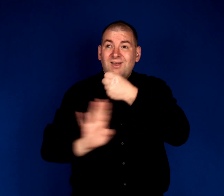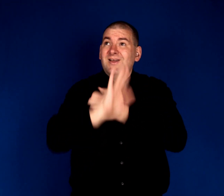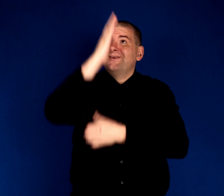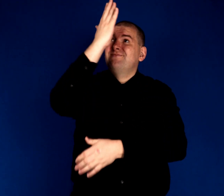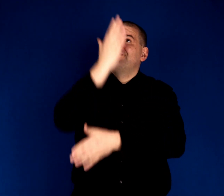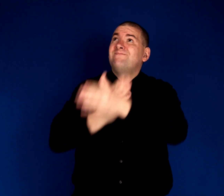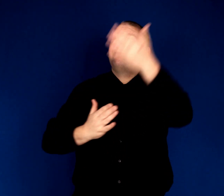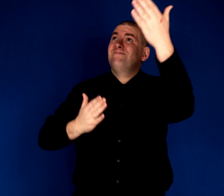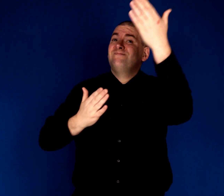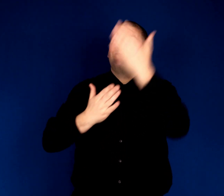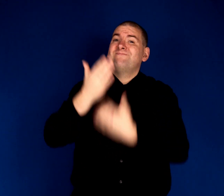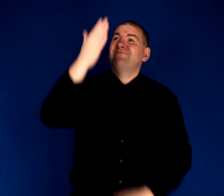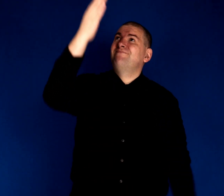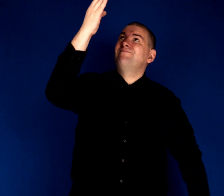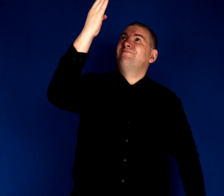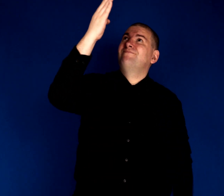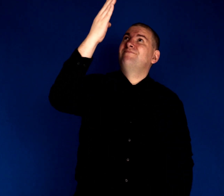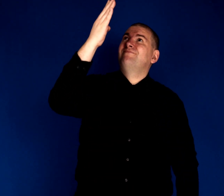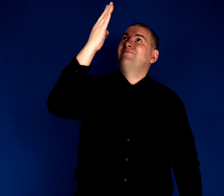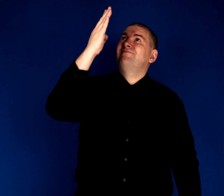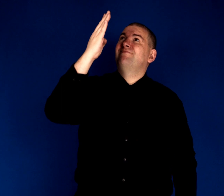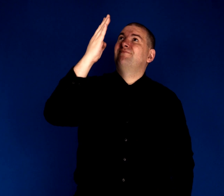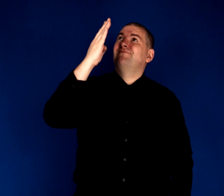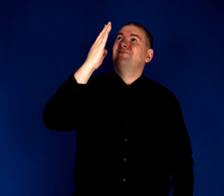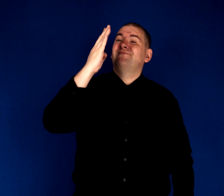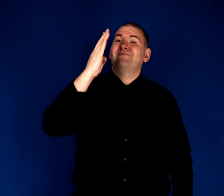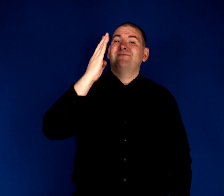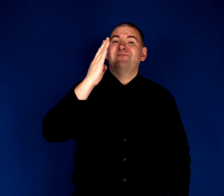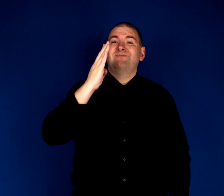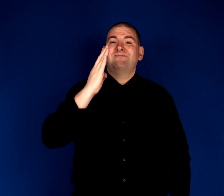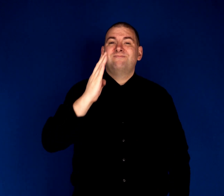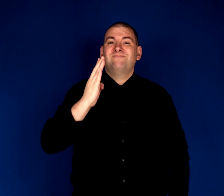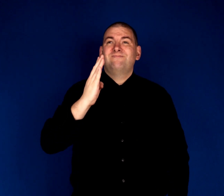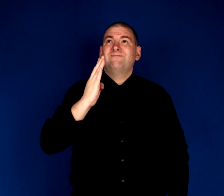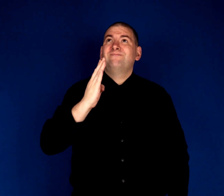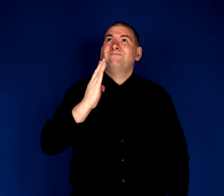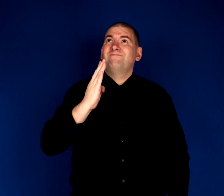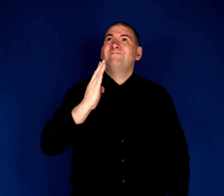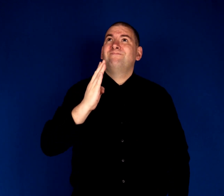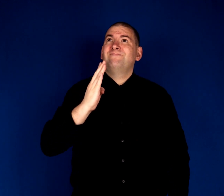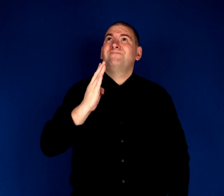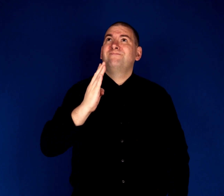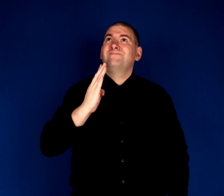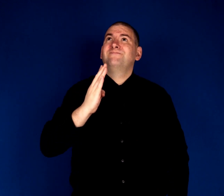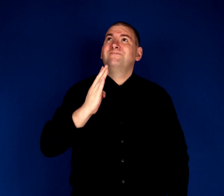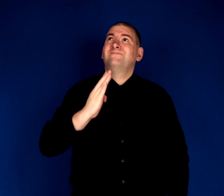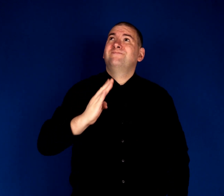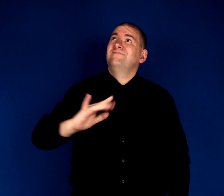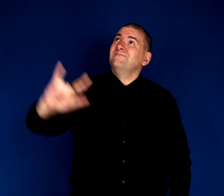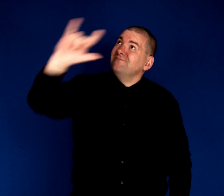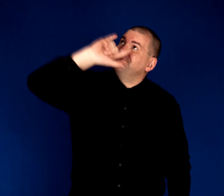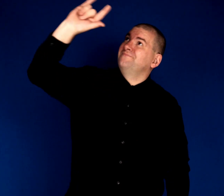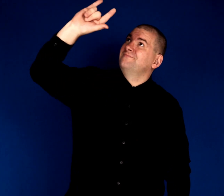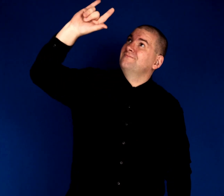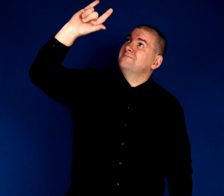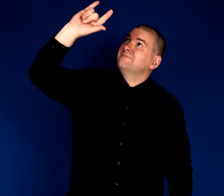of God. God, He walks that's good. me. God, you love me. Anne, you me. You You you What?